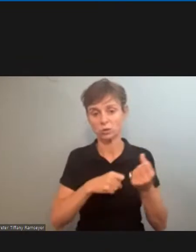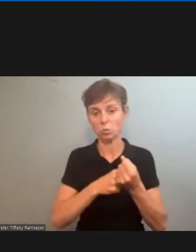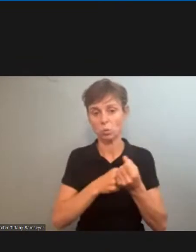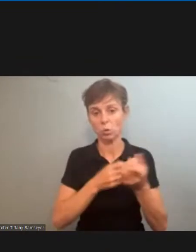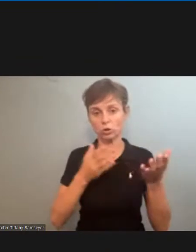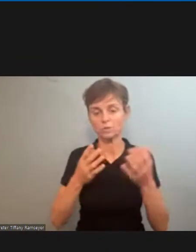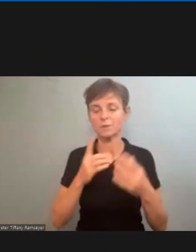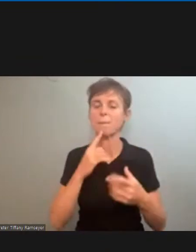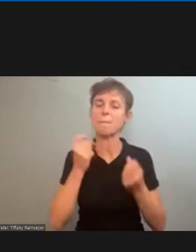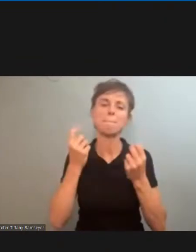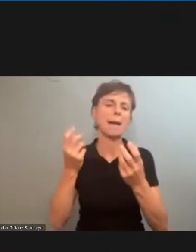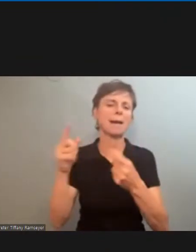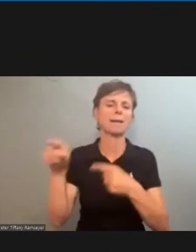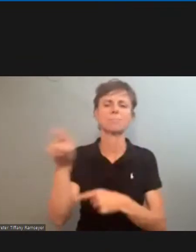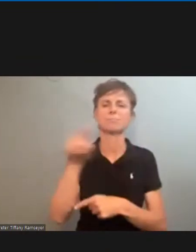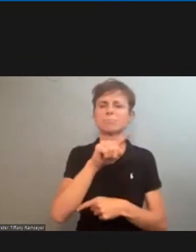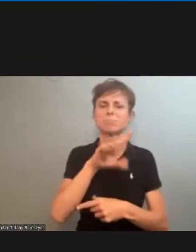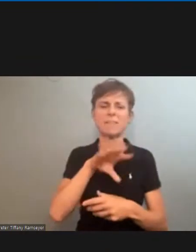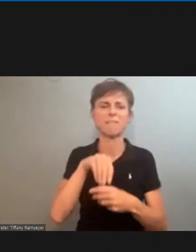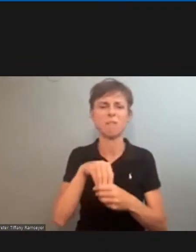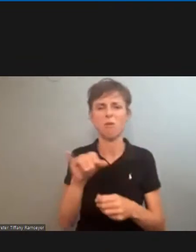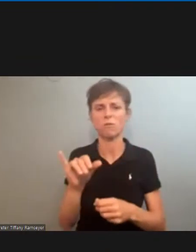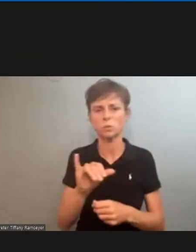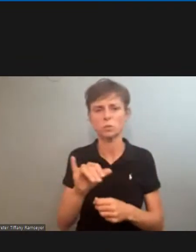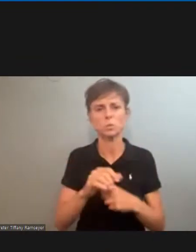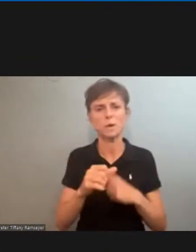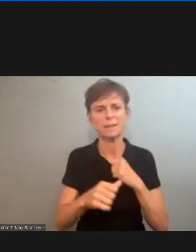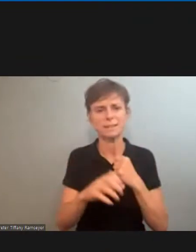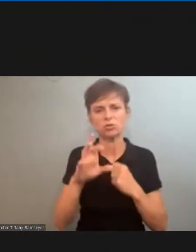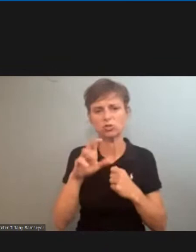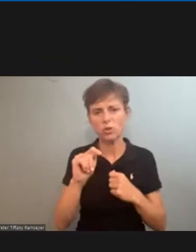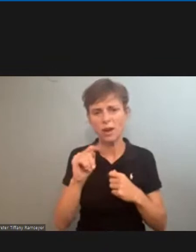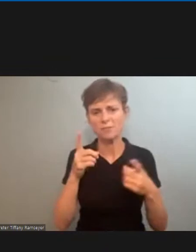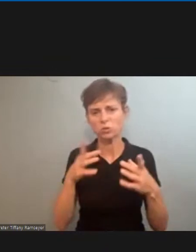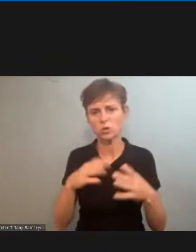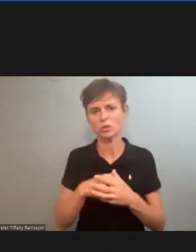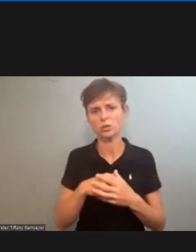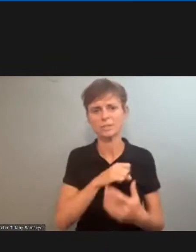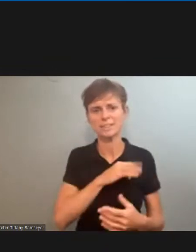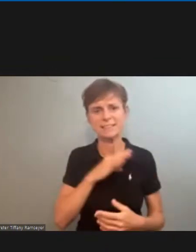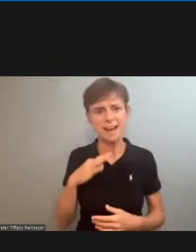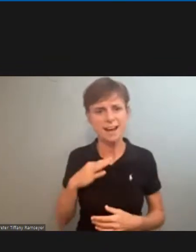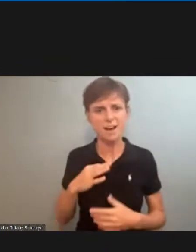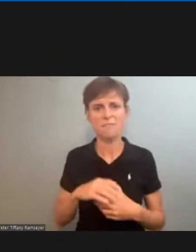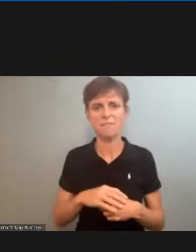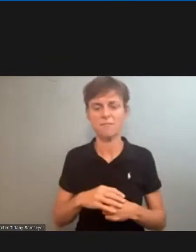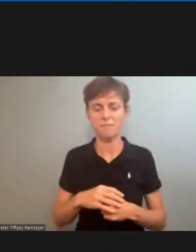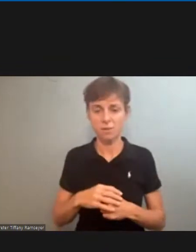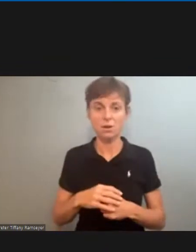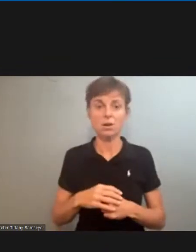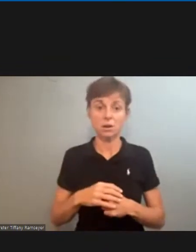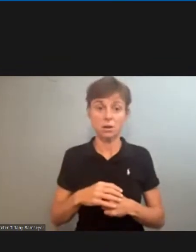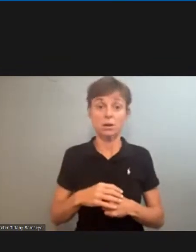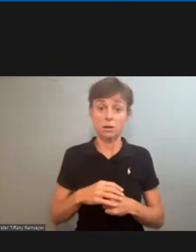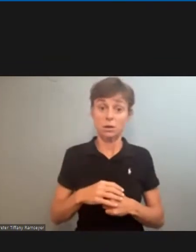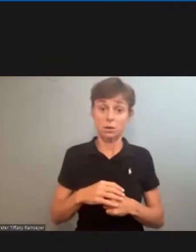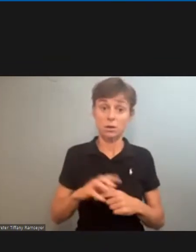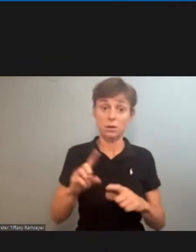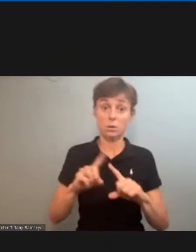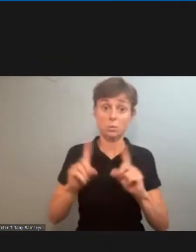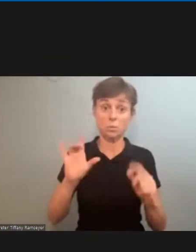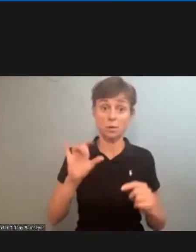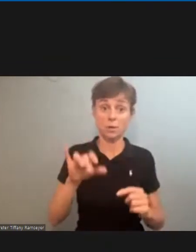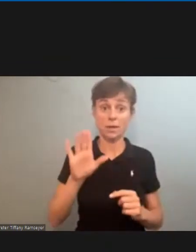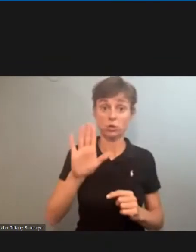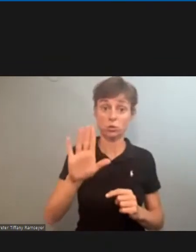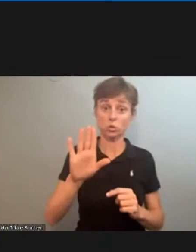brooks many others are involved all the assistant craft directors staff uh but we but that is your